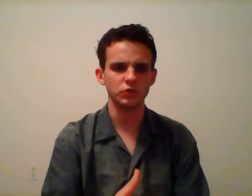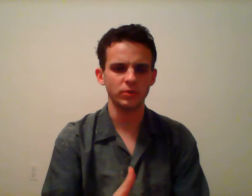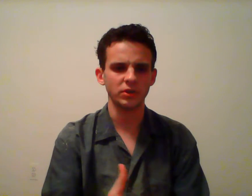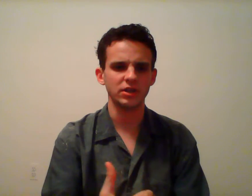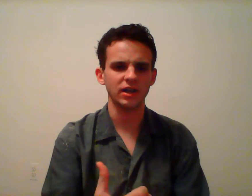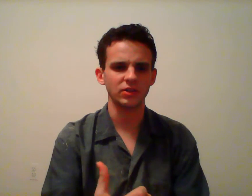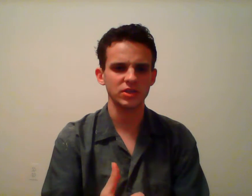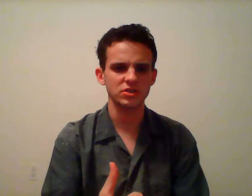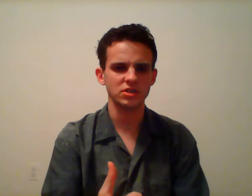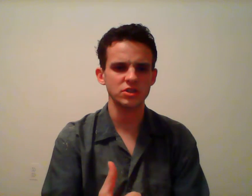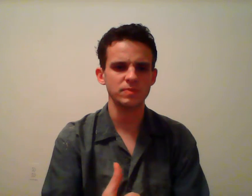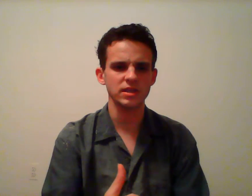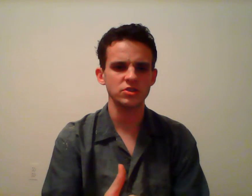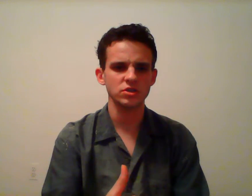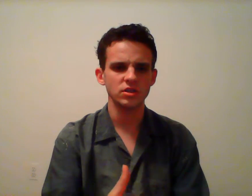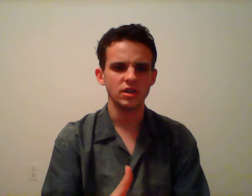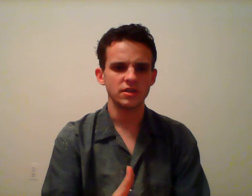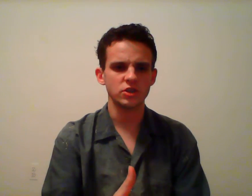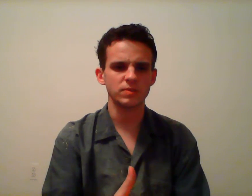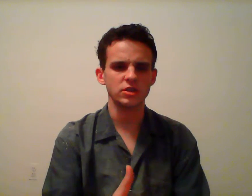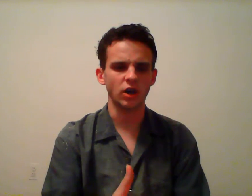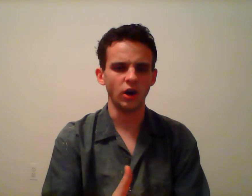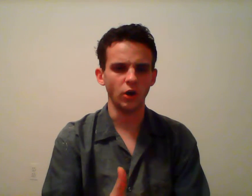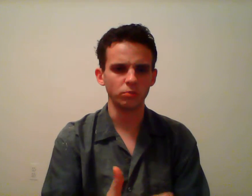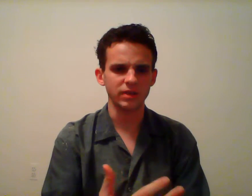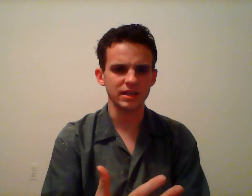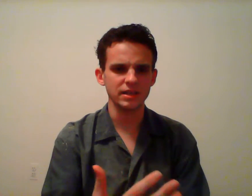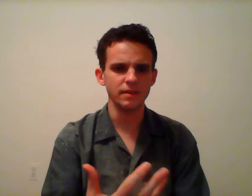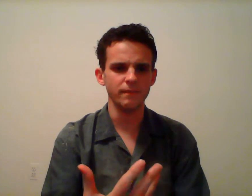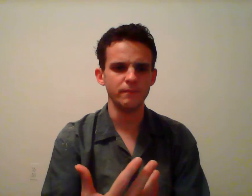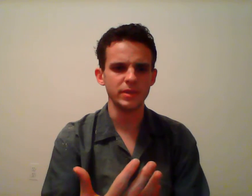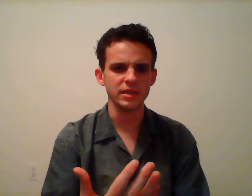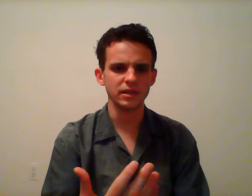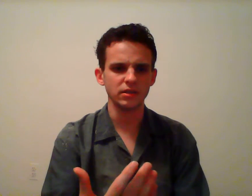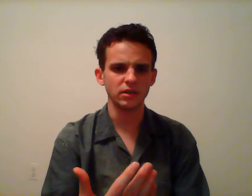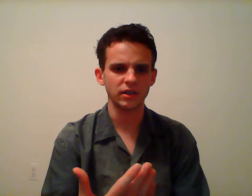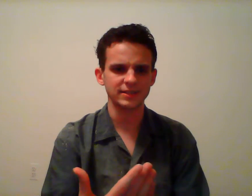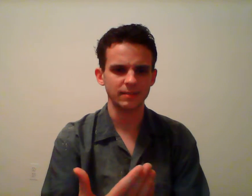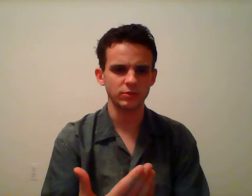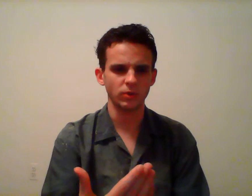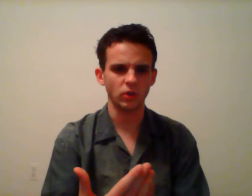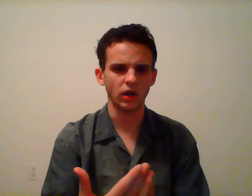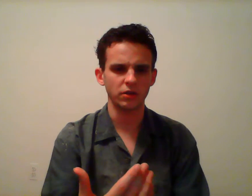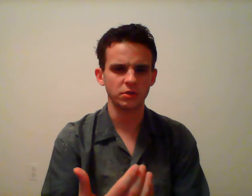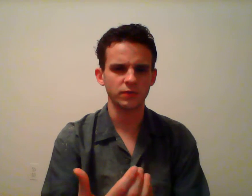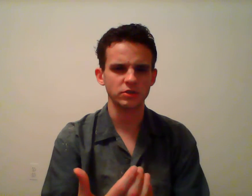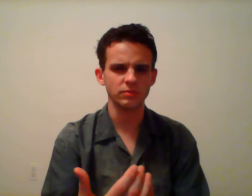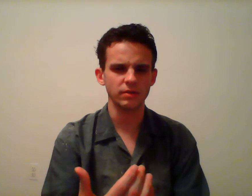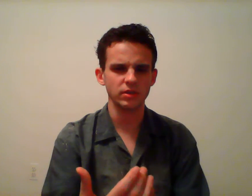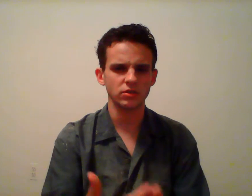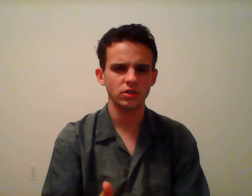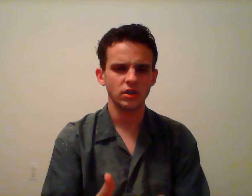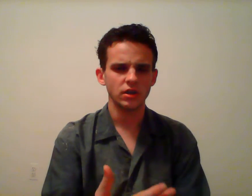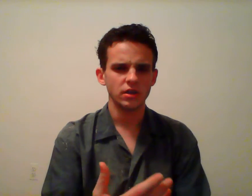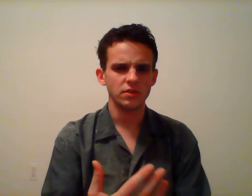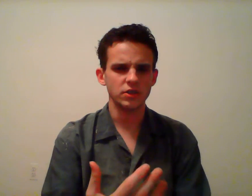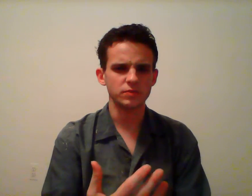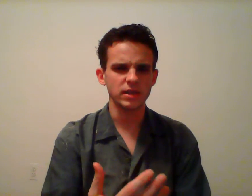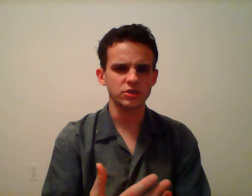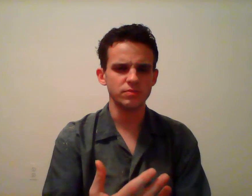people's ability to not listen to this speech, the speech already being unacceptable under the First Amendment, the speech